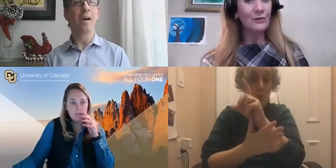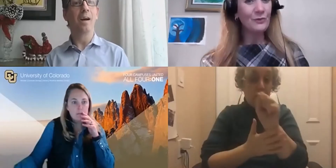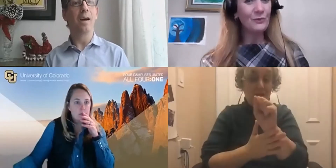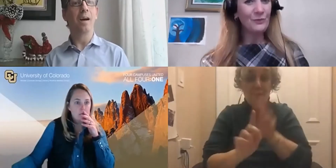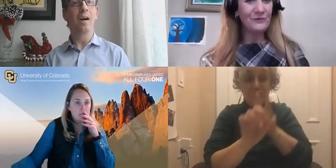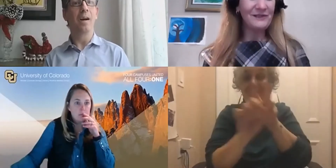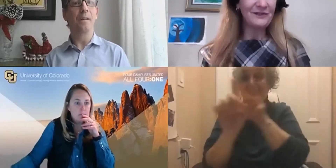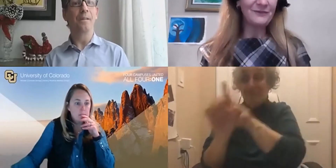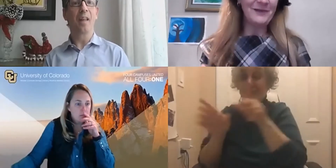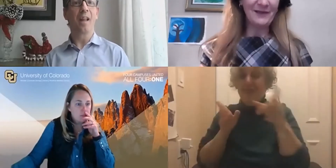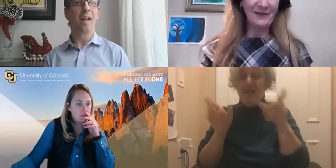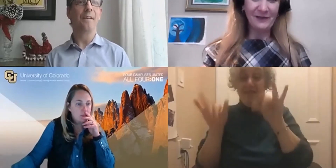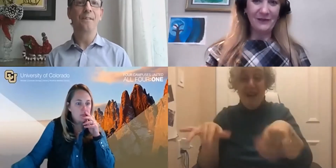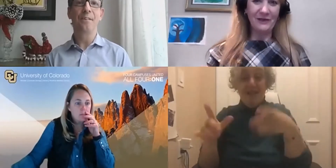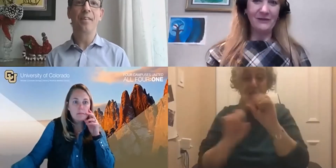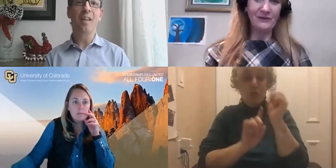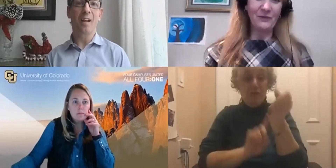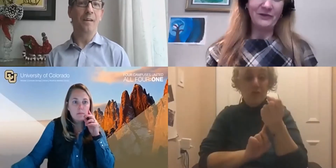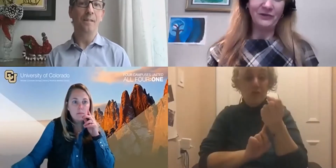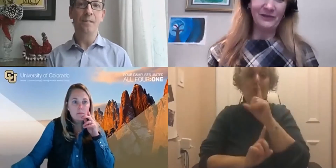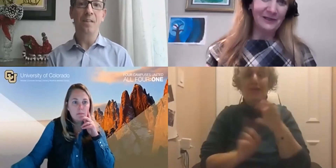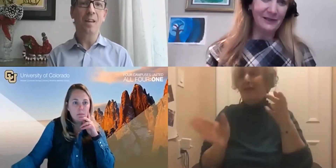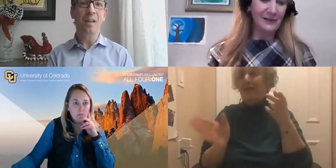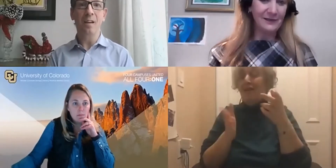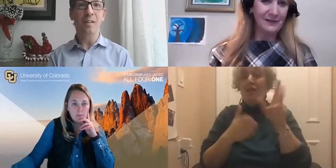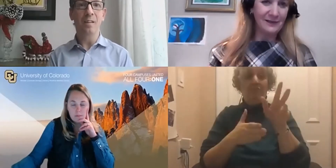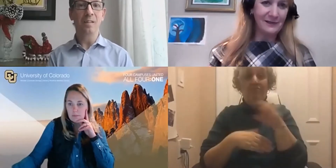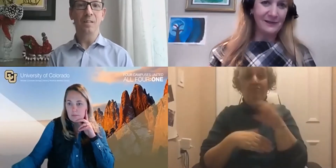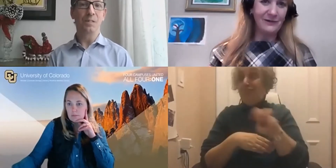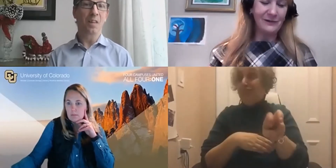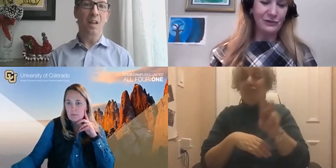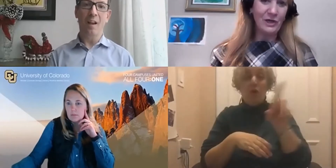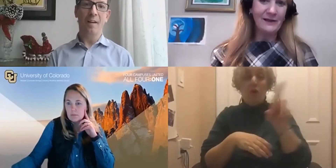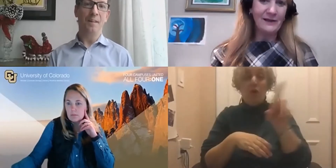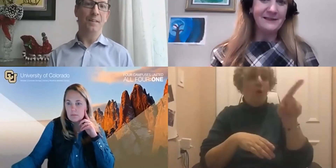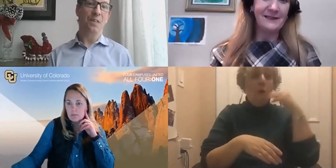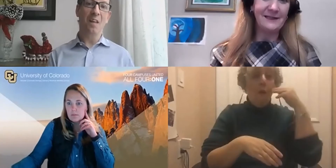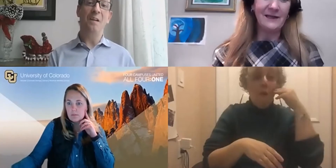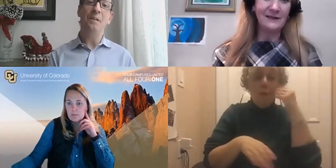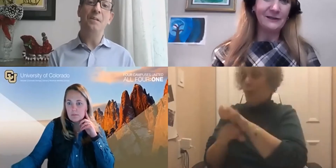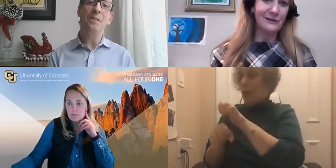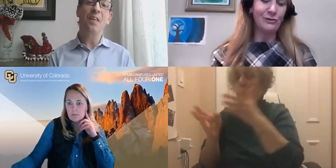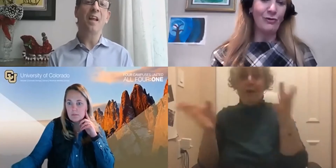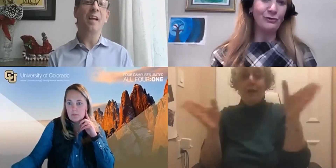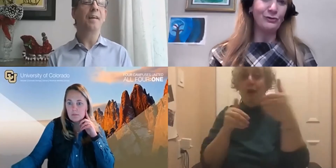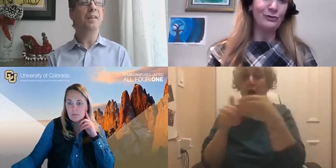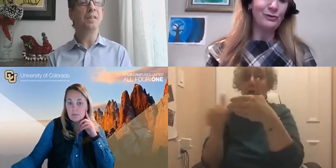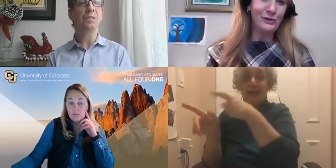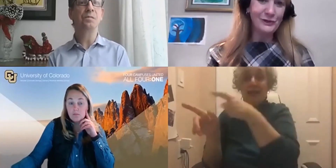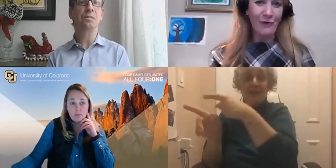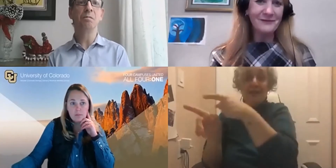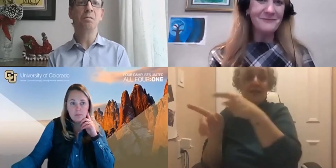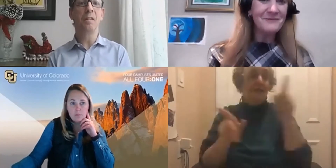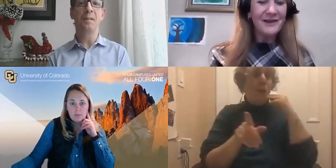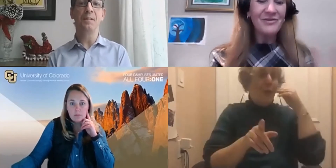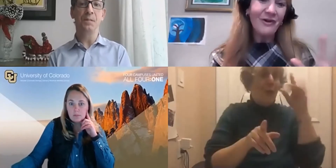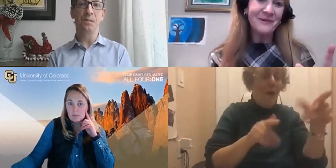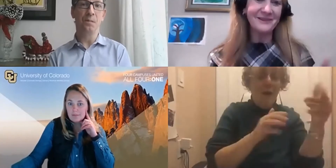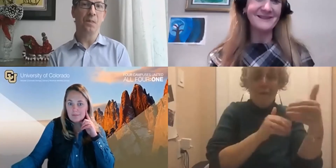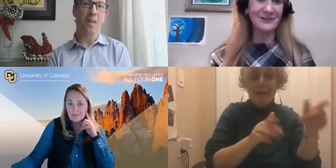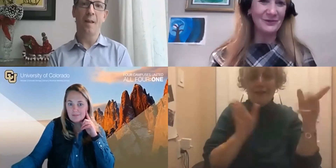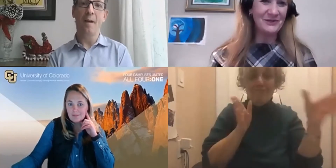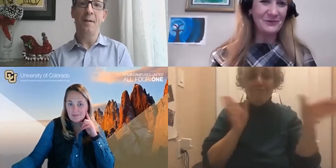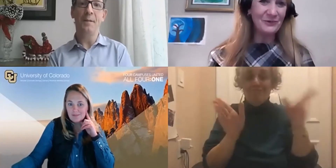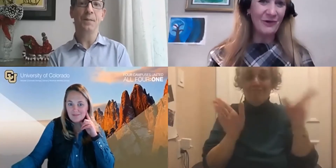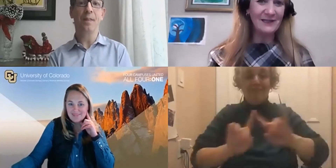So, there's a question in the chat I see and it kind of made me, I thought